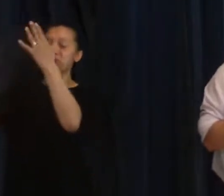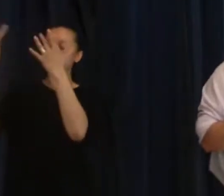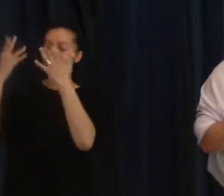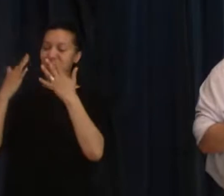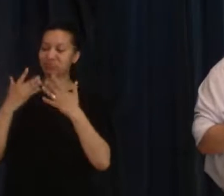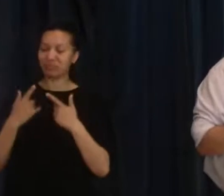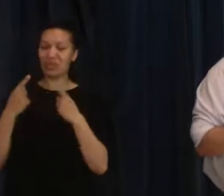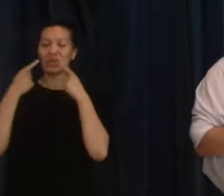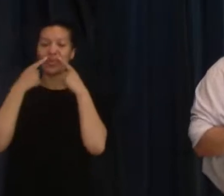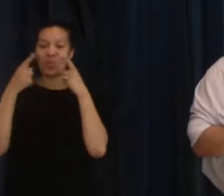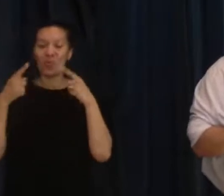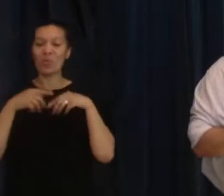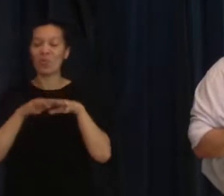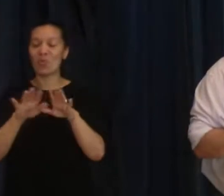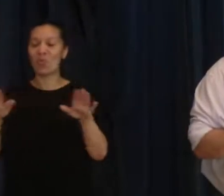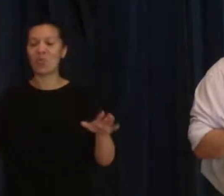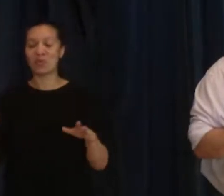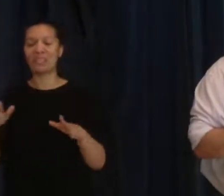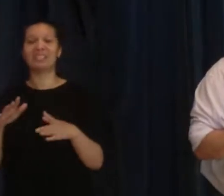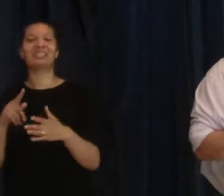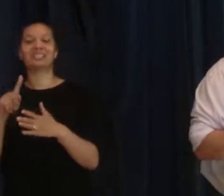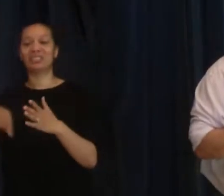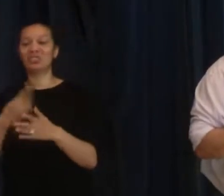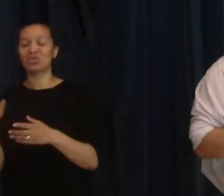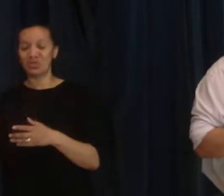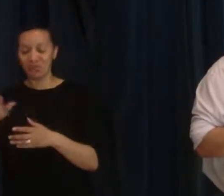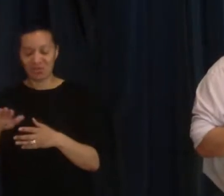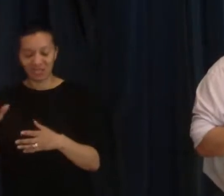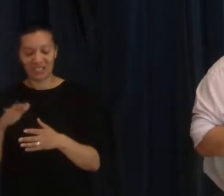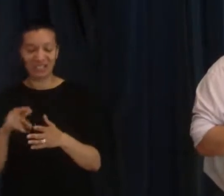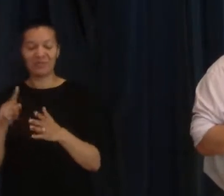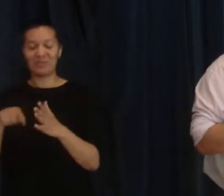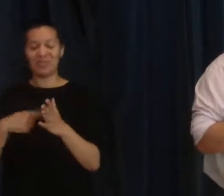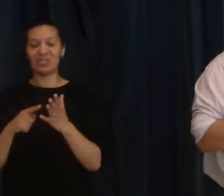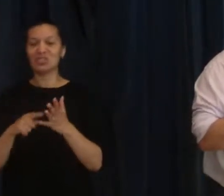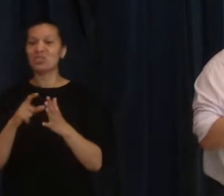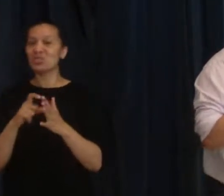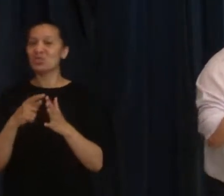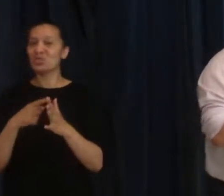Jerusalem and in all Judea and Samaria and to the ends of the earth.